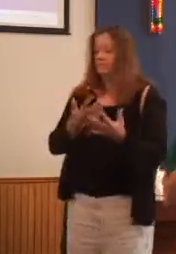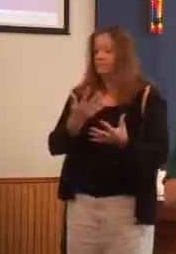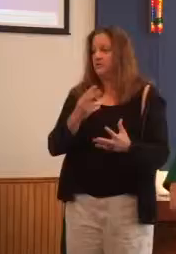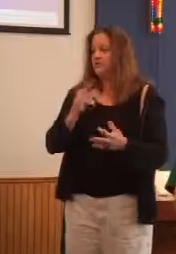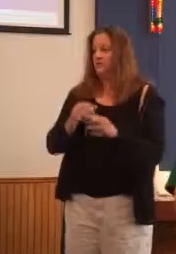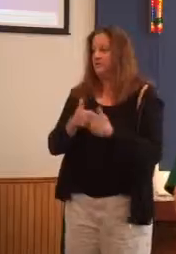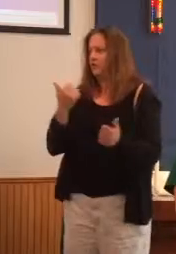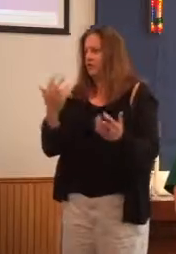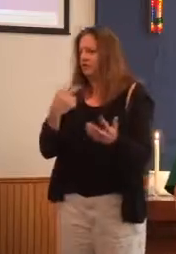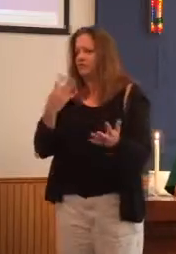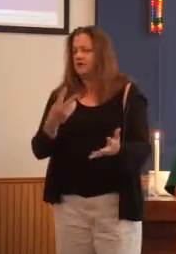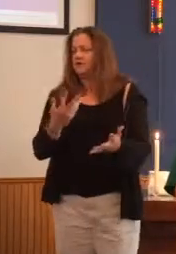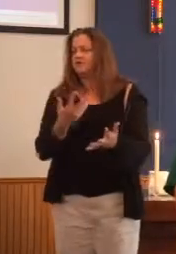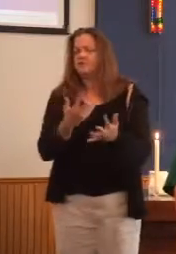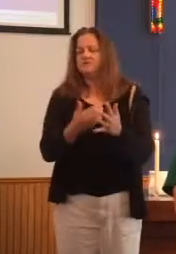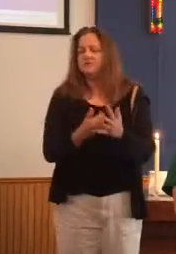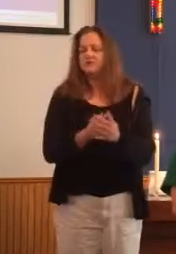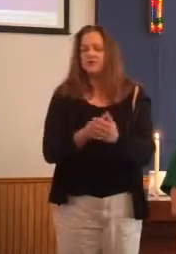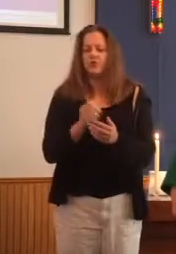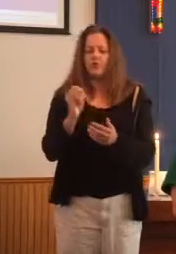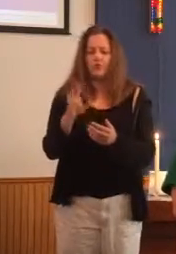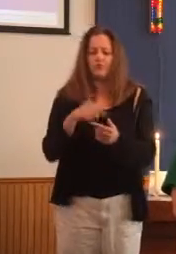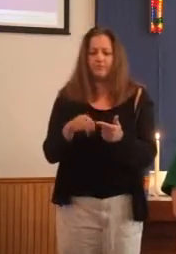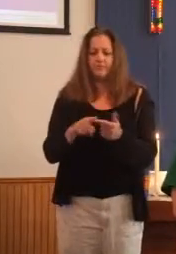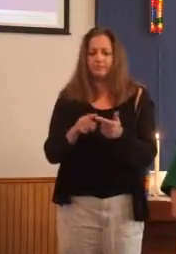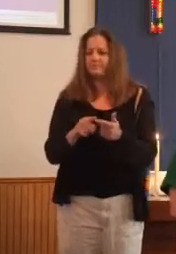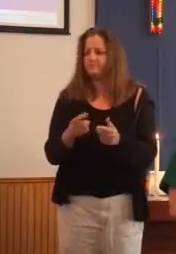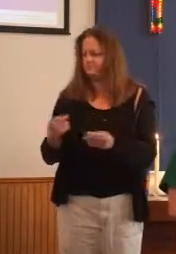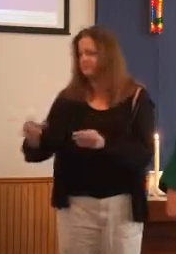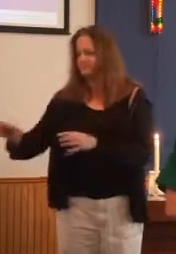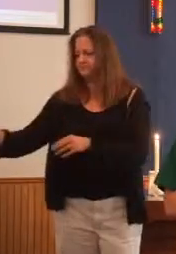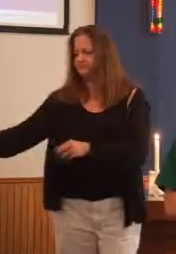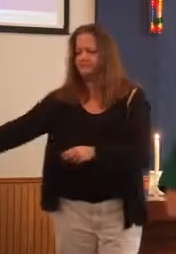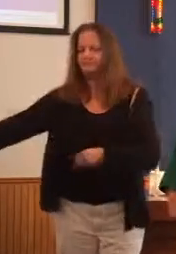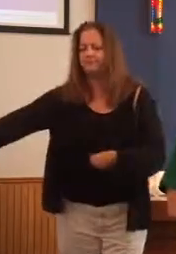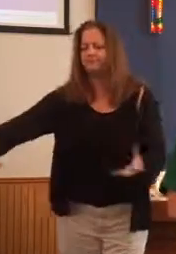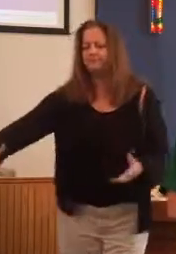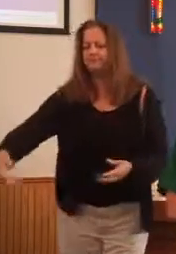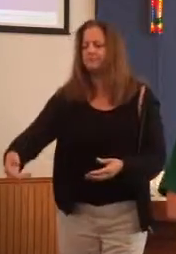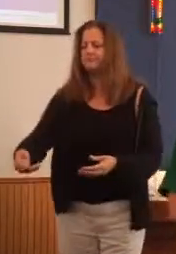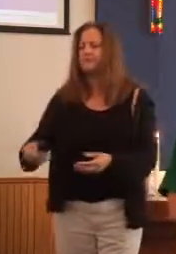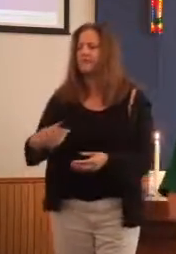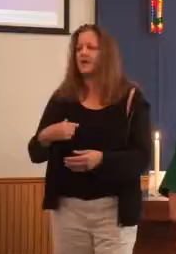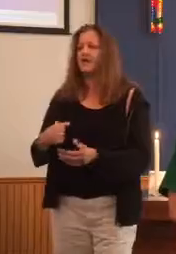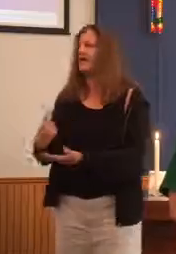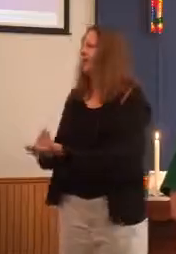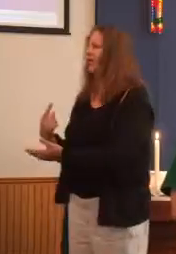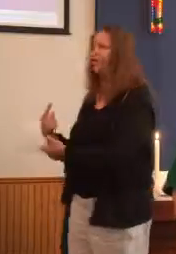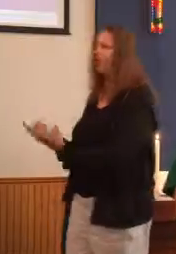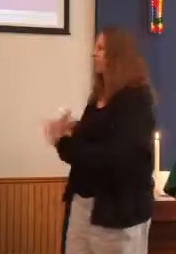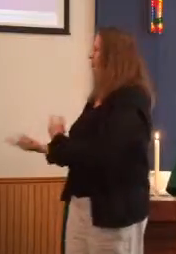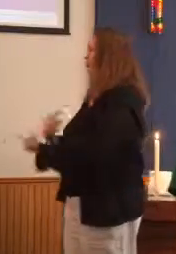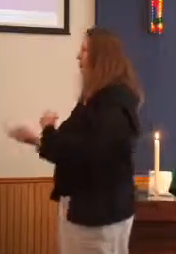You could cover him up and discuss it with others, as Ham seems to have done.